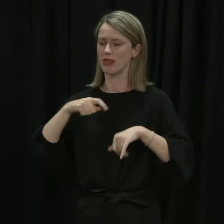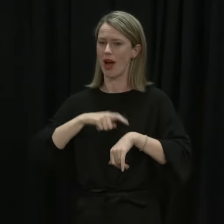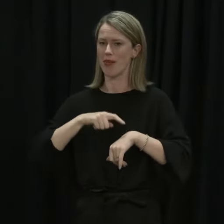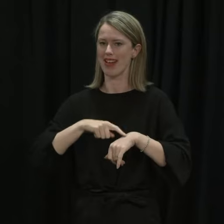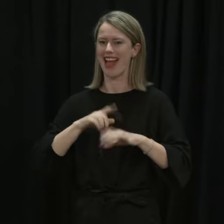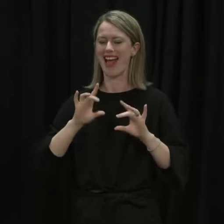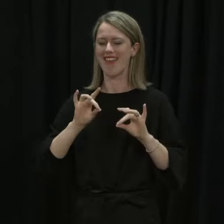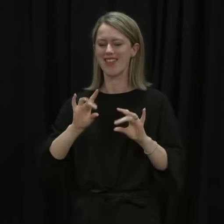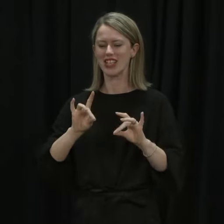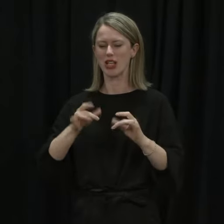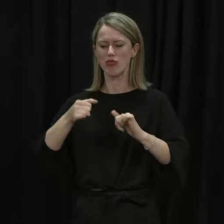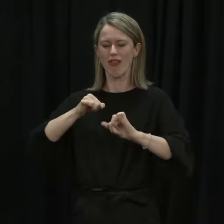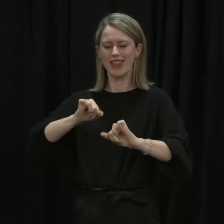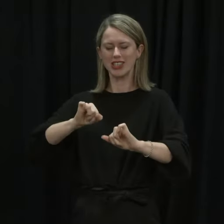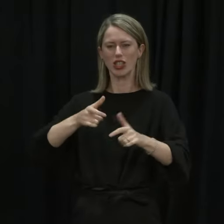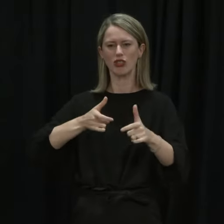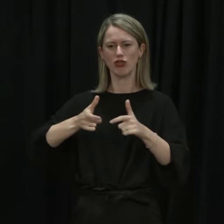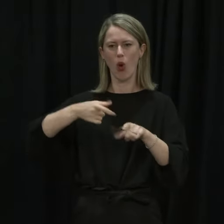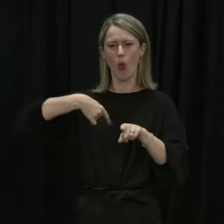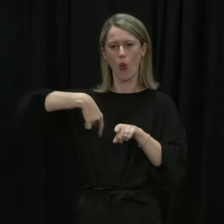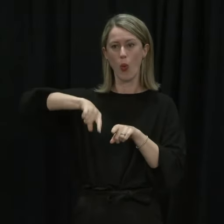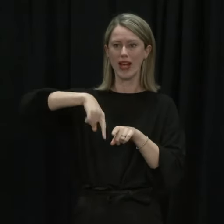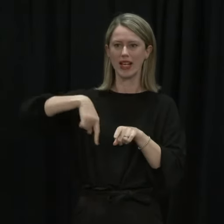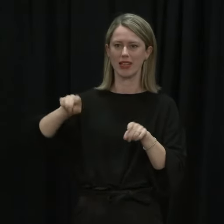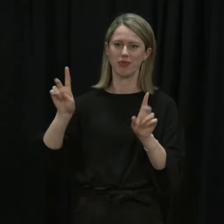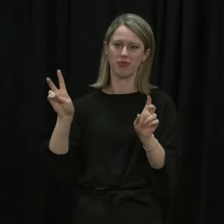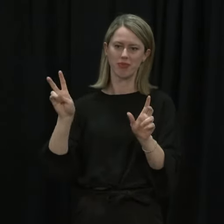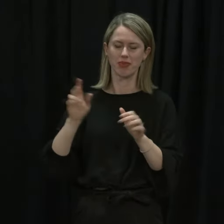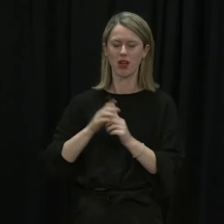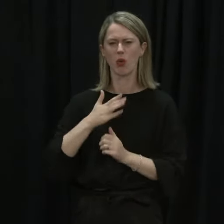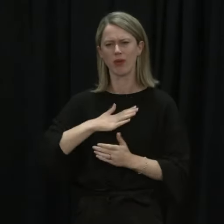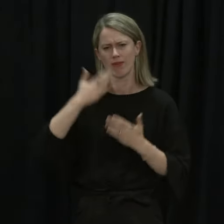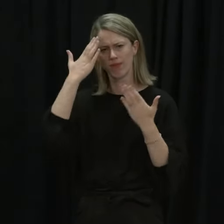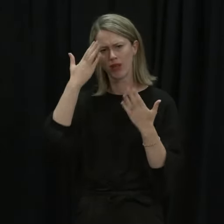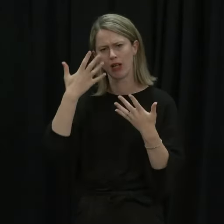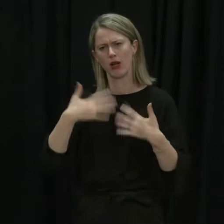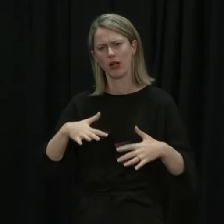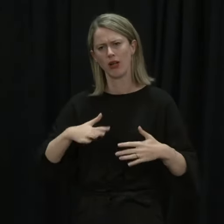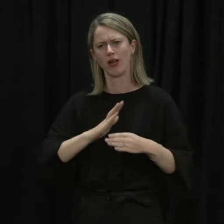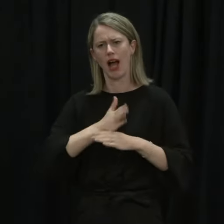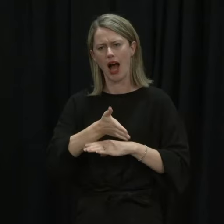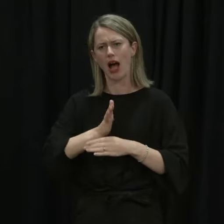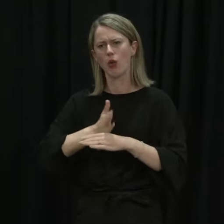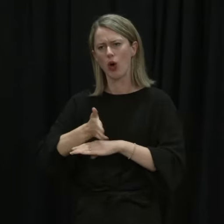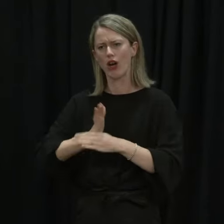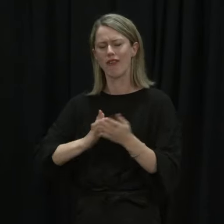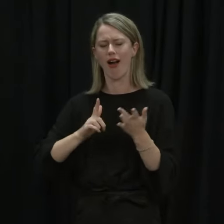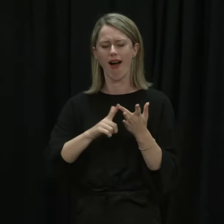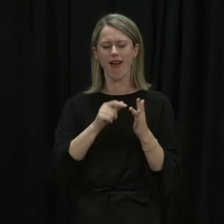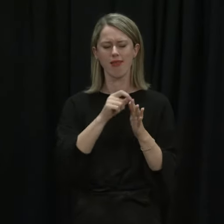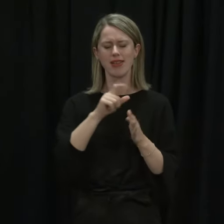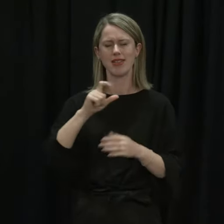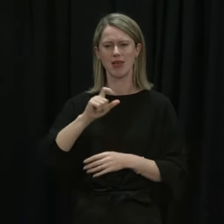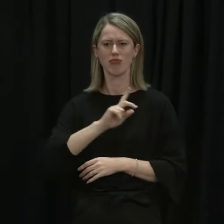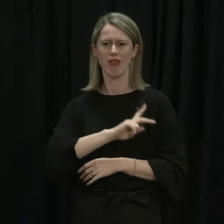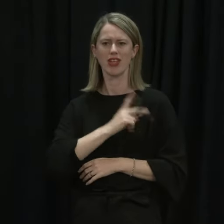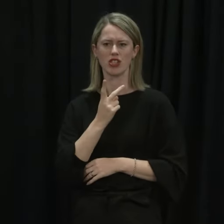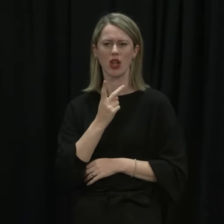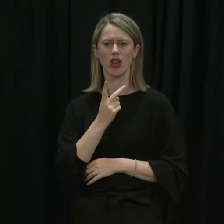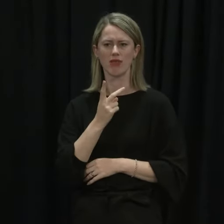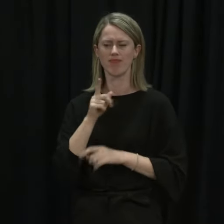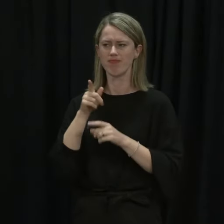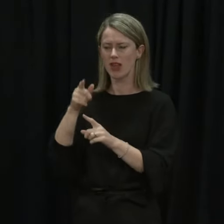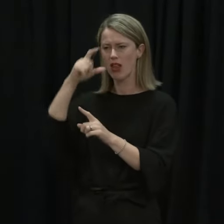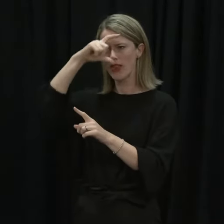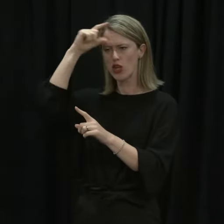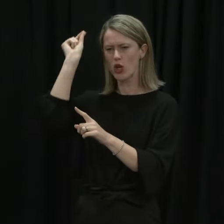prevention control this week, and I'd like to acknowledge the huge effort and dedication of our IPC professionals, especially the